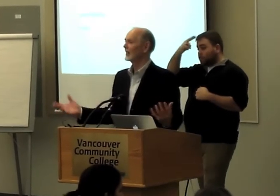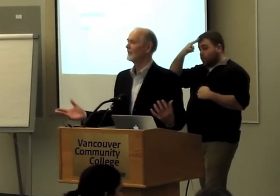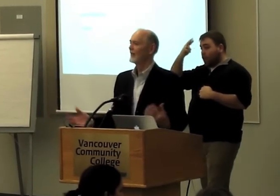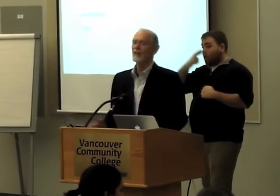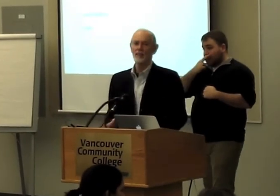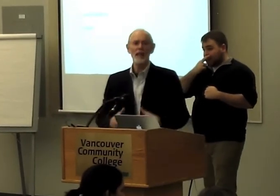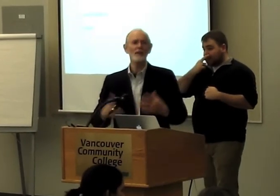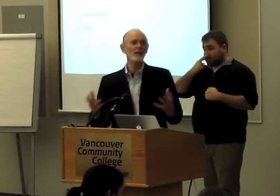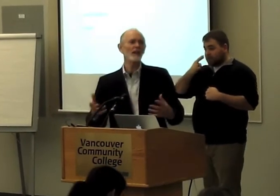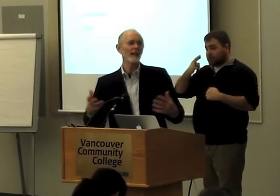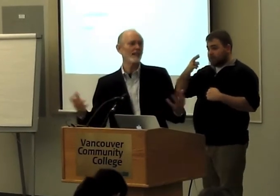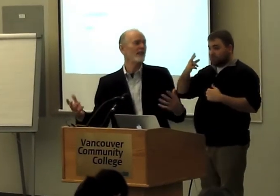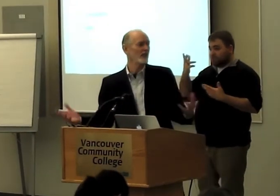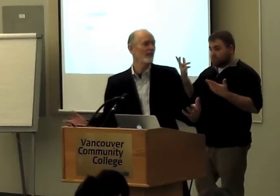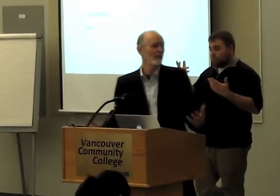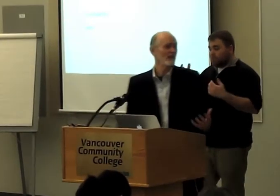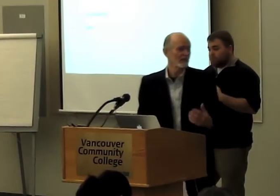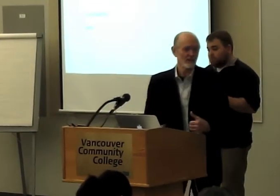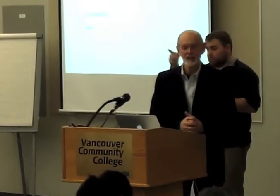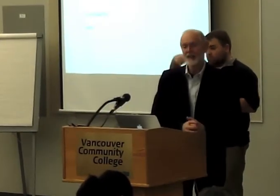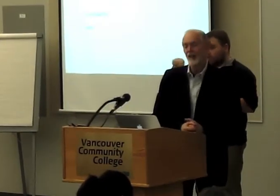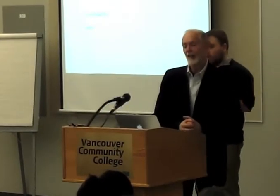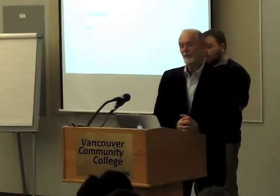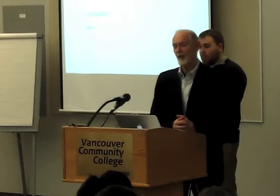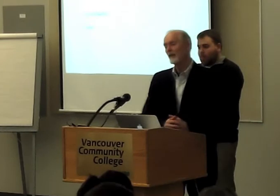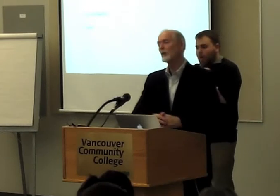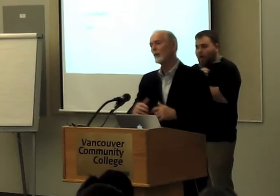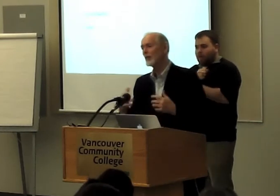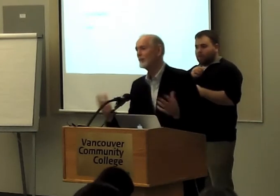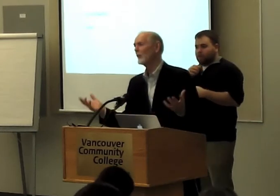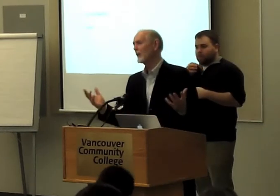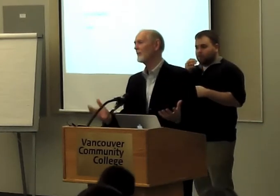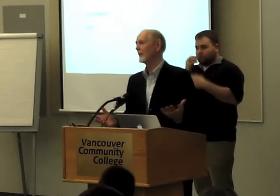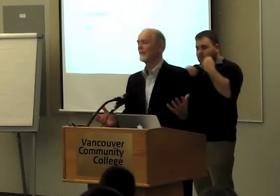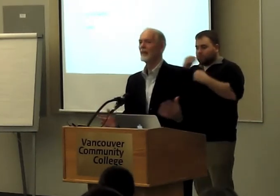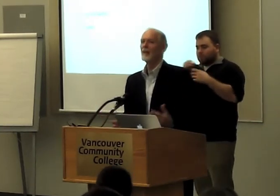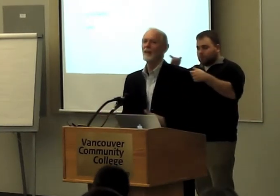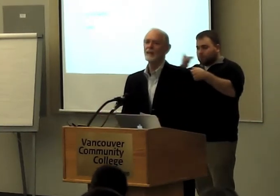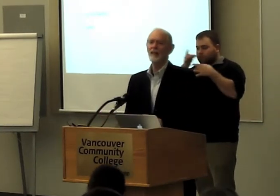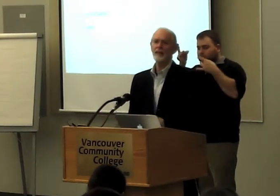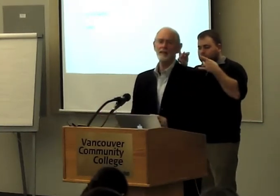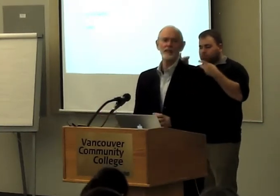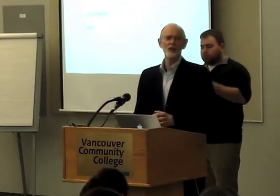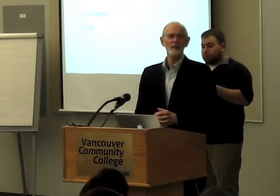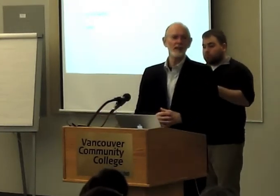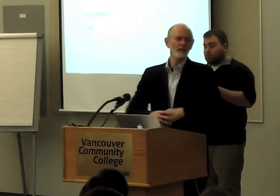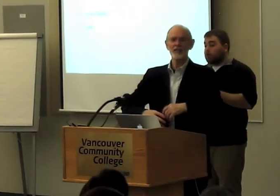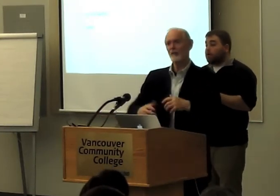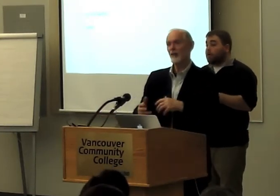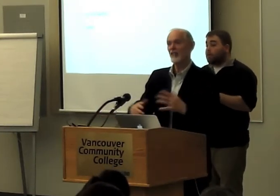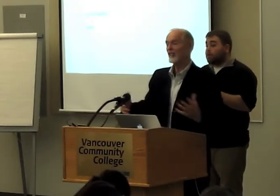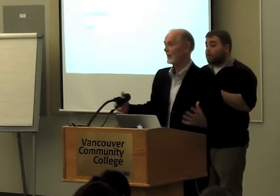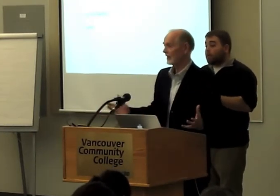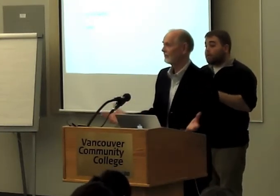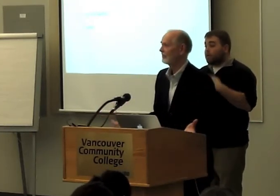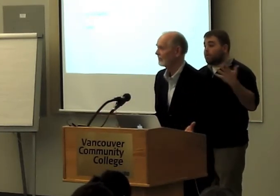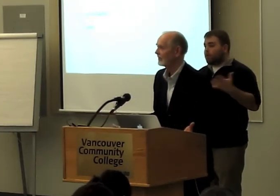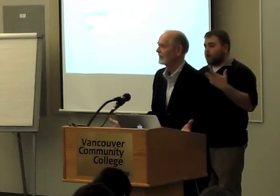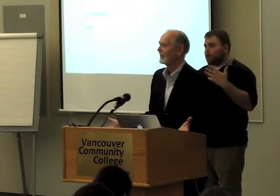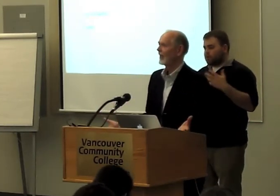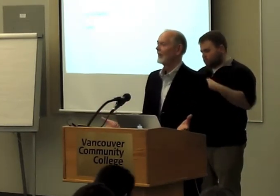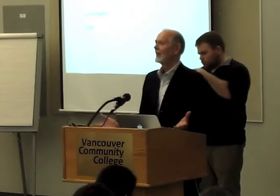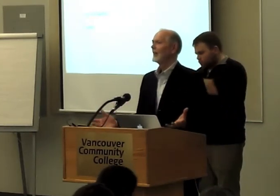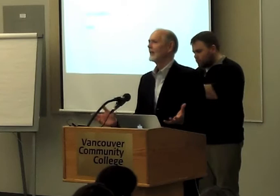great delicacy. So everybody liked to eat eels. And there was one small problem, and that is that nobody had ever seen a pregnant eel.